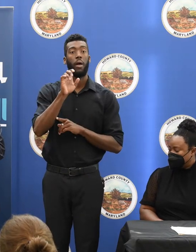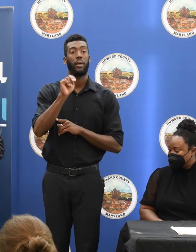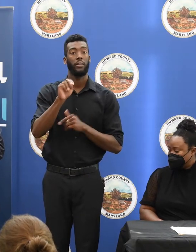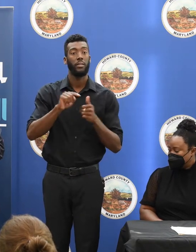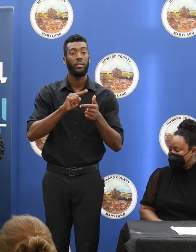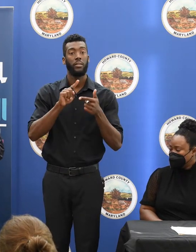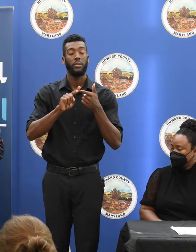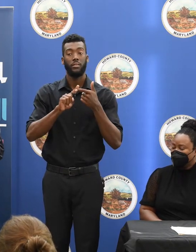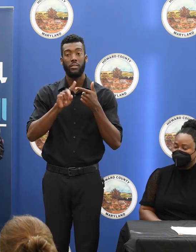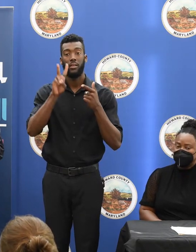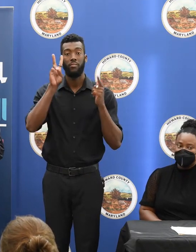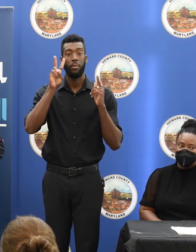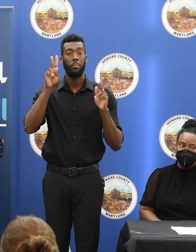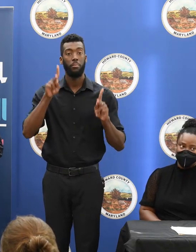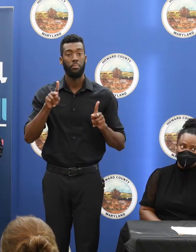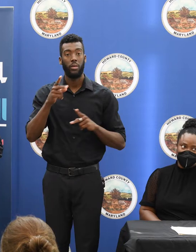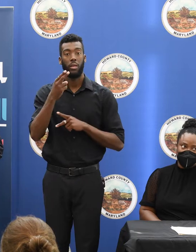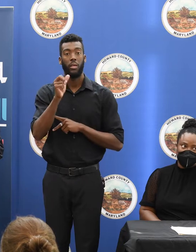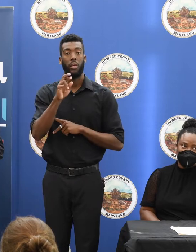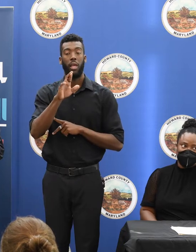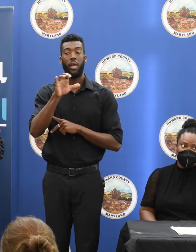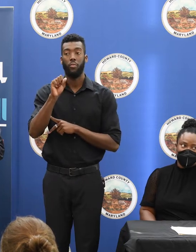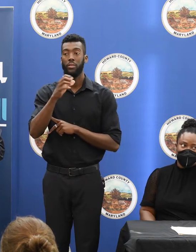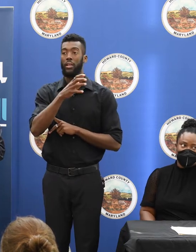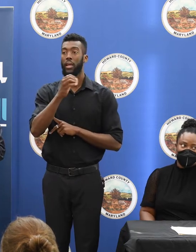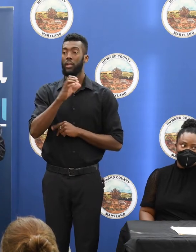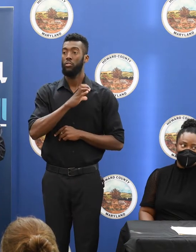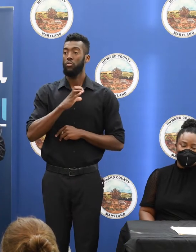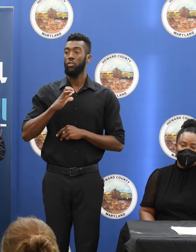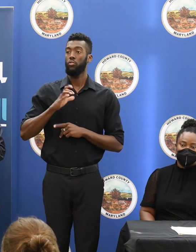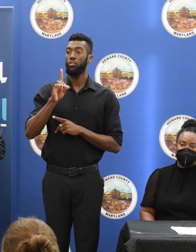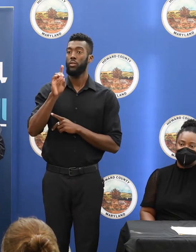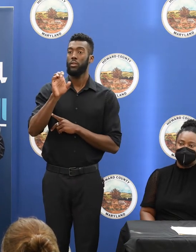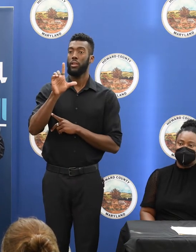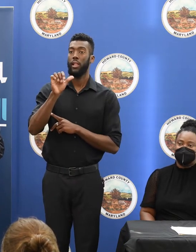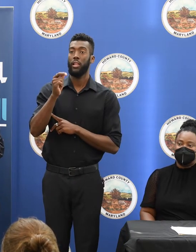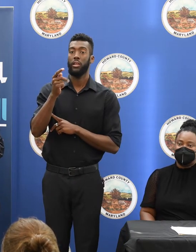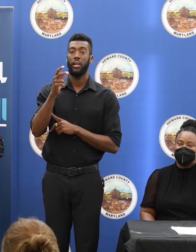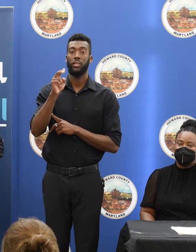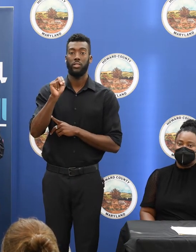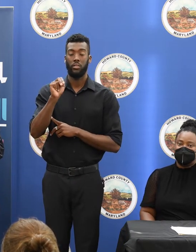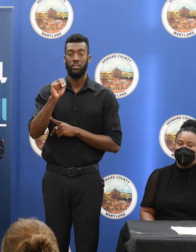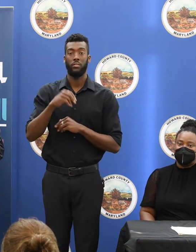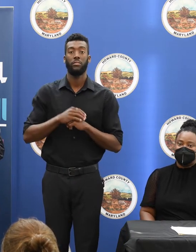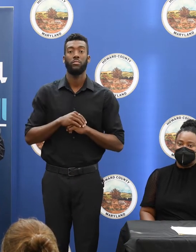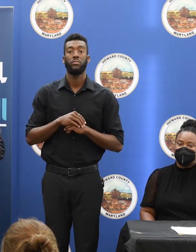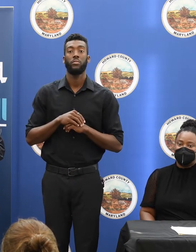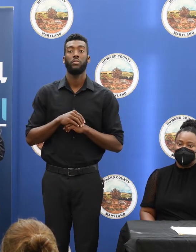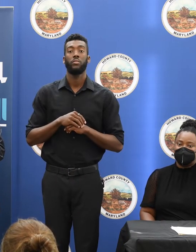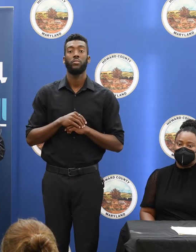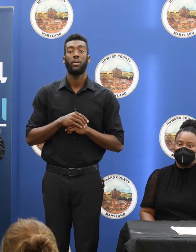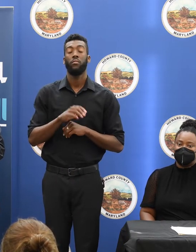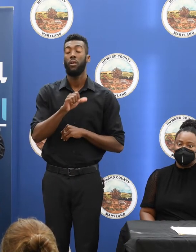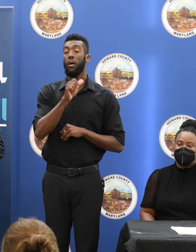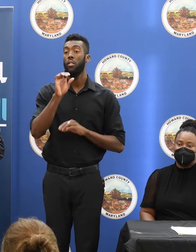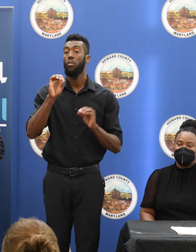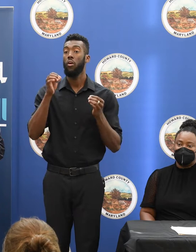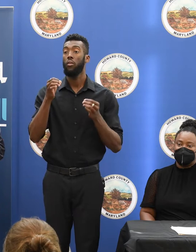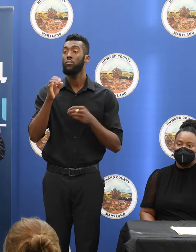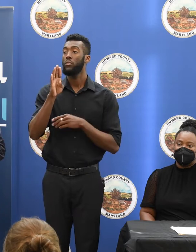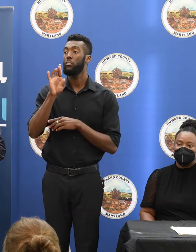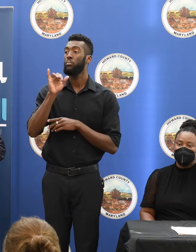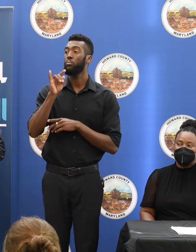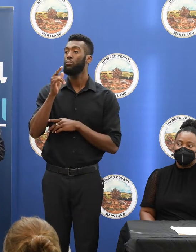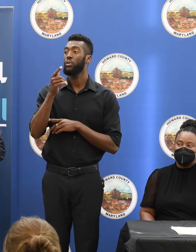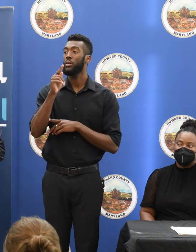of course our wonderful congressional delegation. We have Jessica from Senator Van Hollen's office and Bridget Smith from